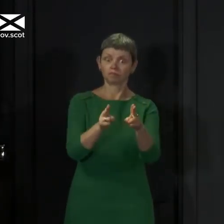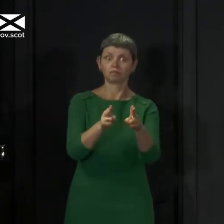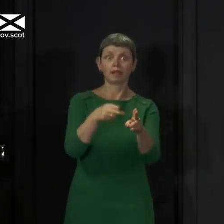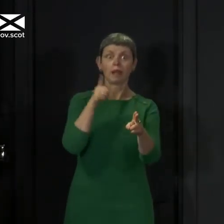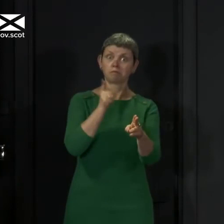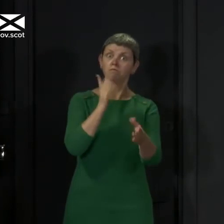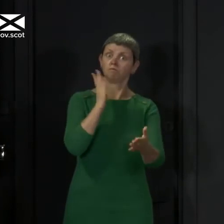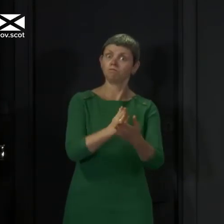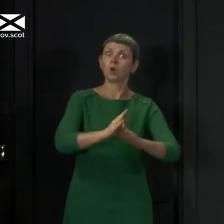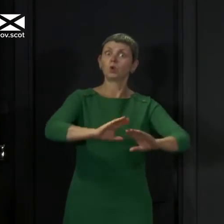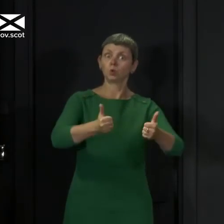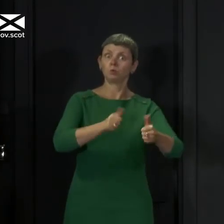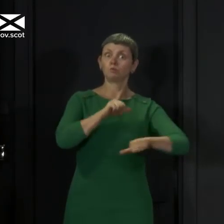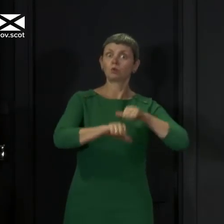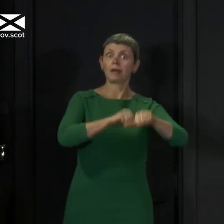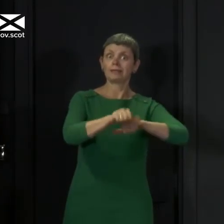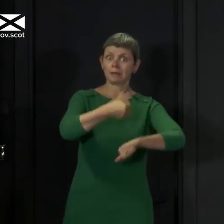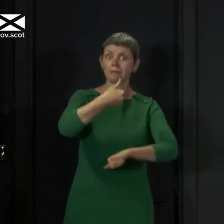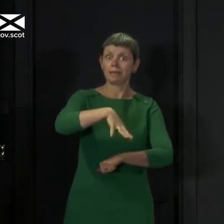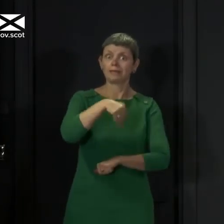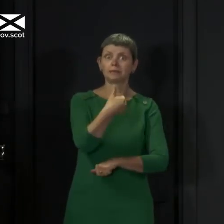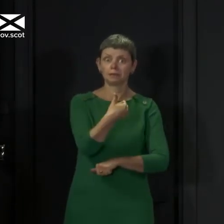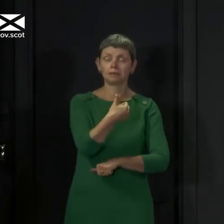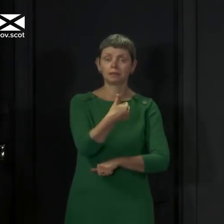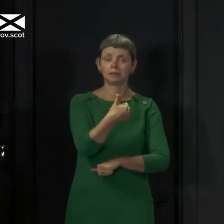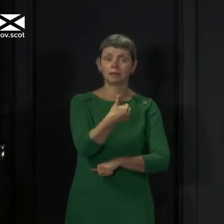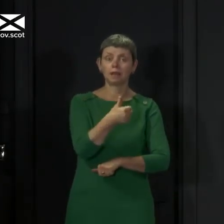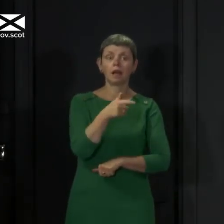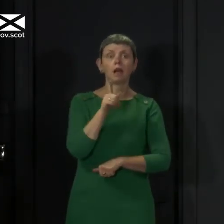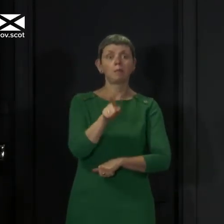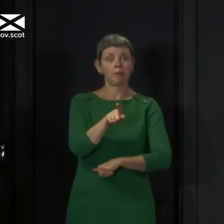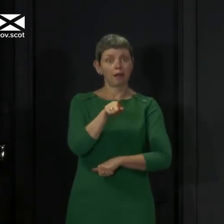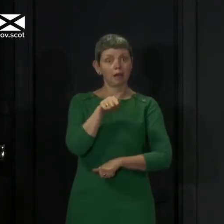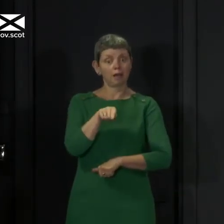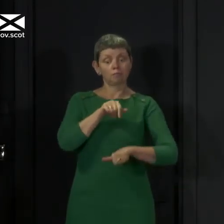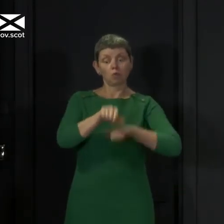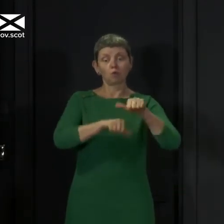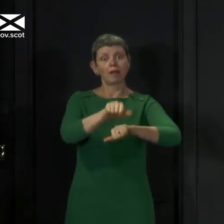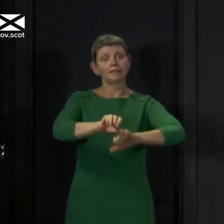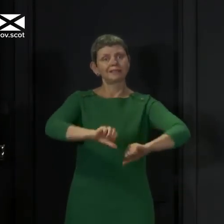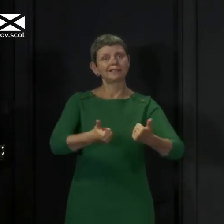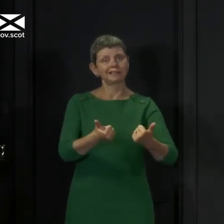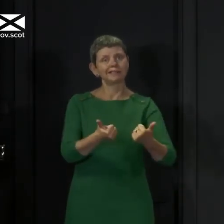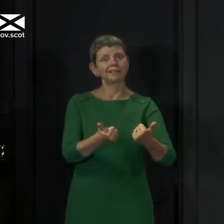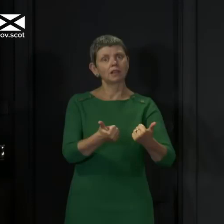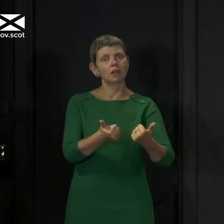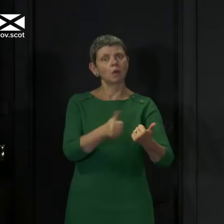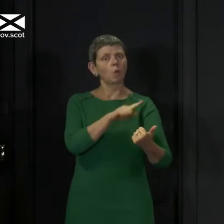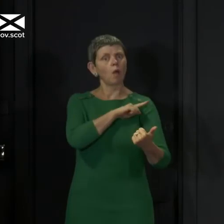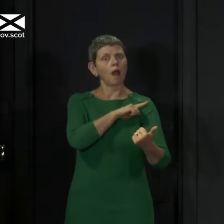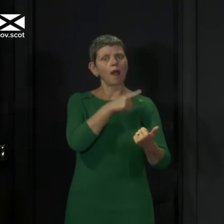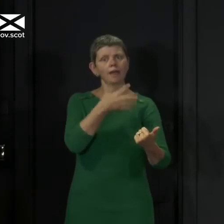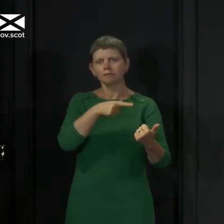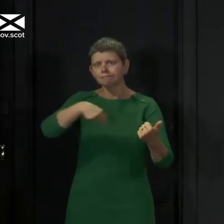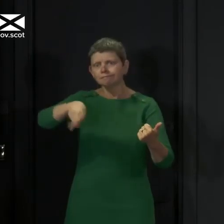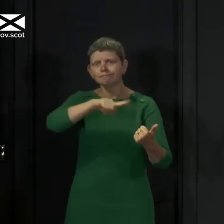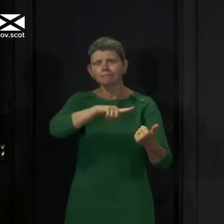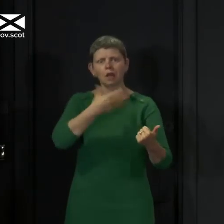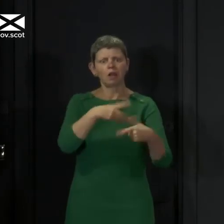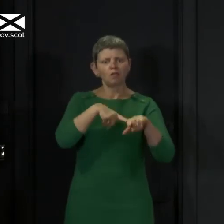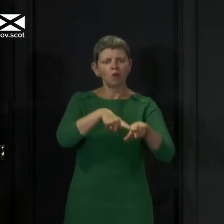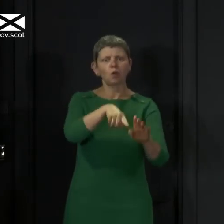say that every day because I mean it. And it is as a result of all of us overwhelmingly sticking to these rules. And that kind of